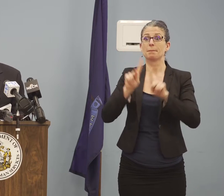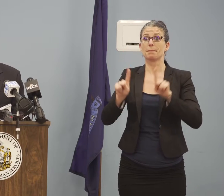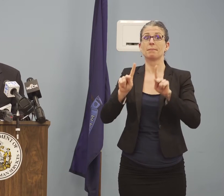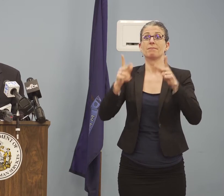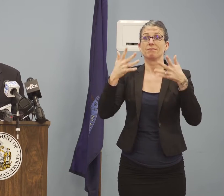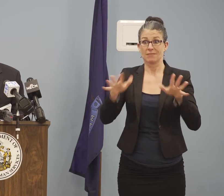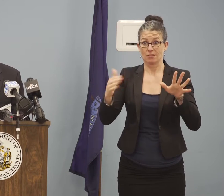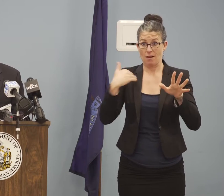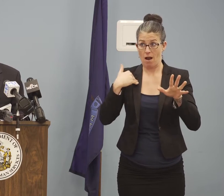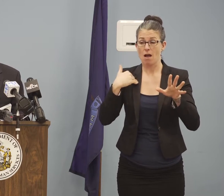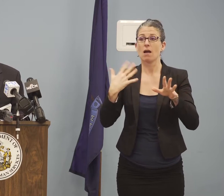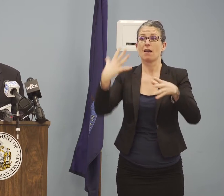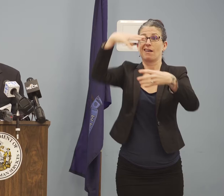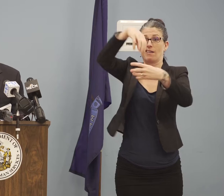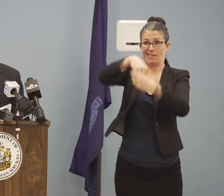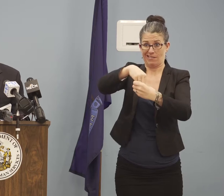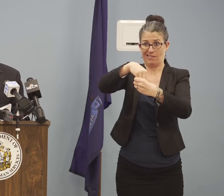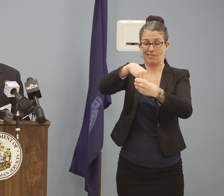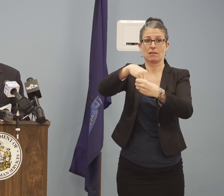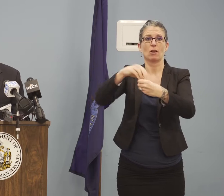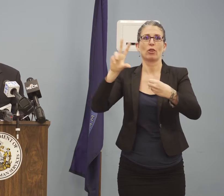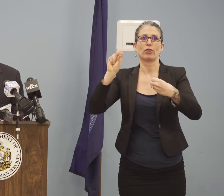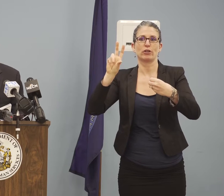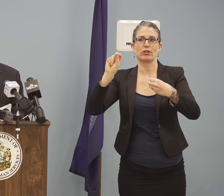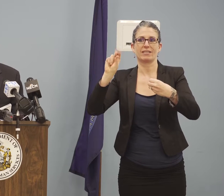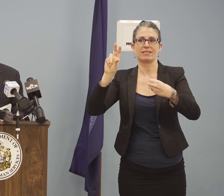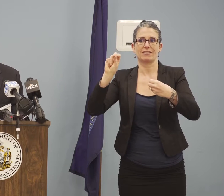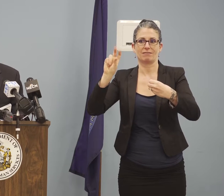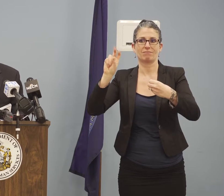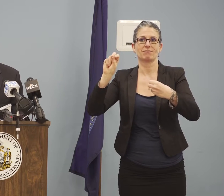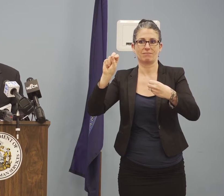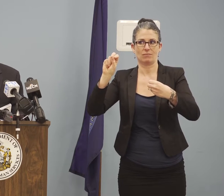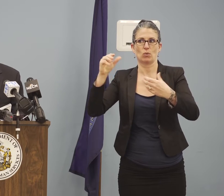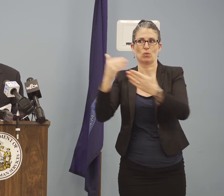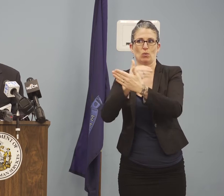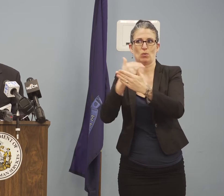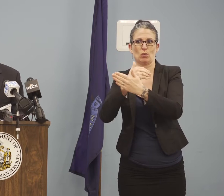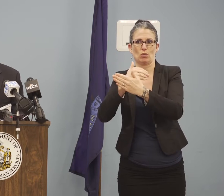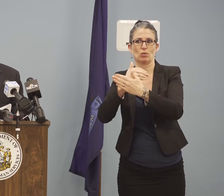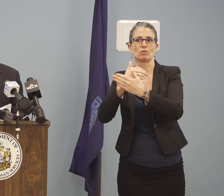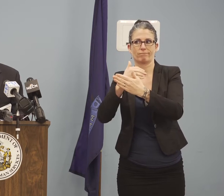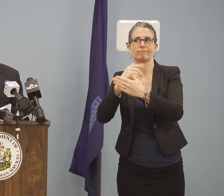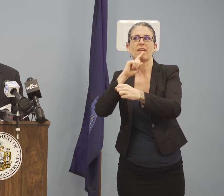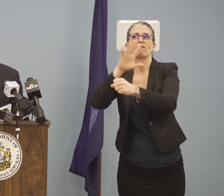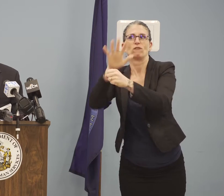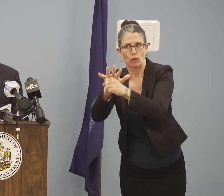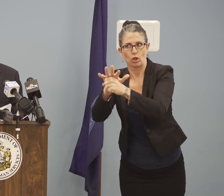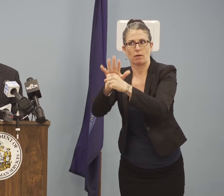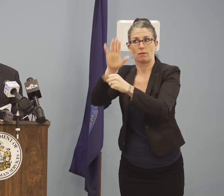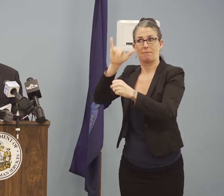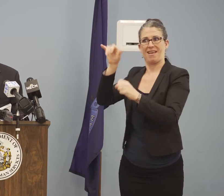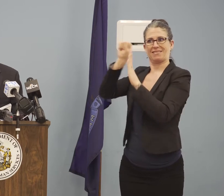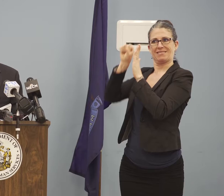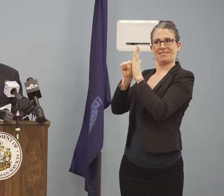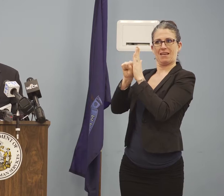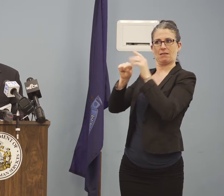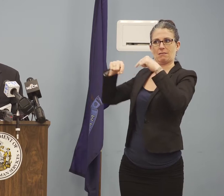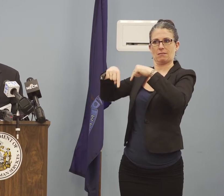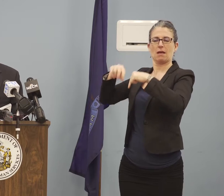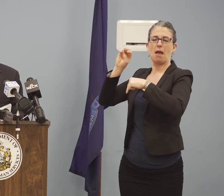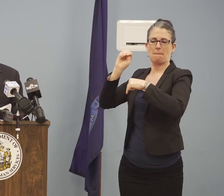and have been confirmed by our state laboratory here in Augusta. 12 are labeled as presumptive positives